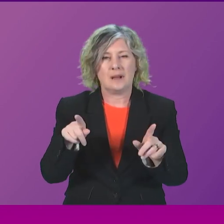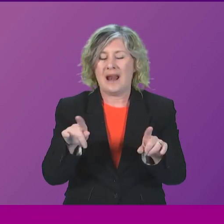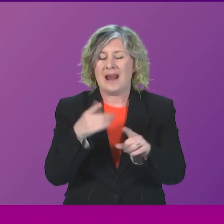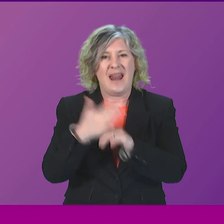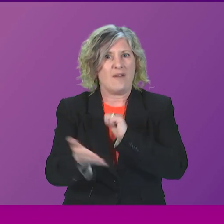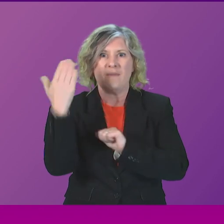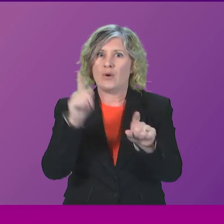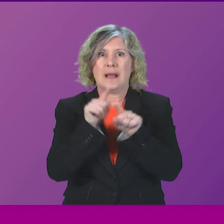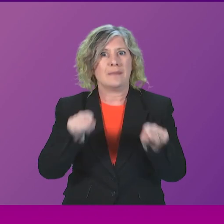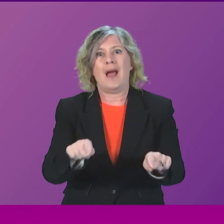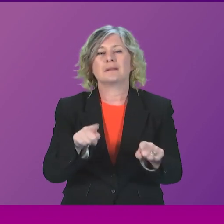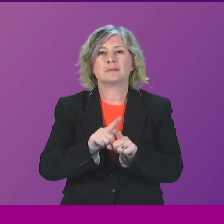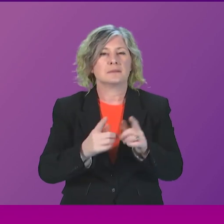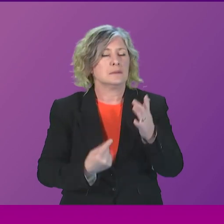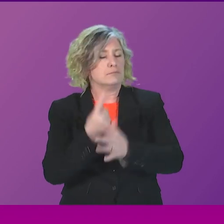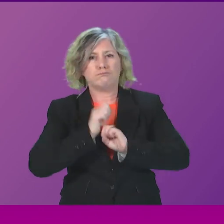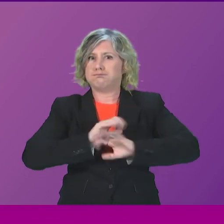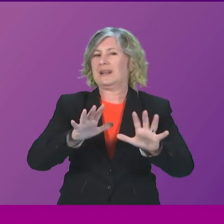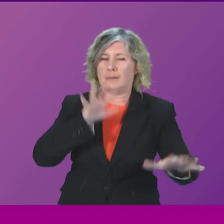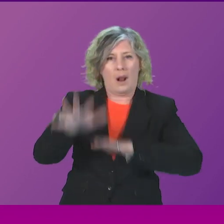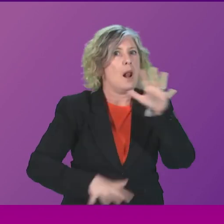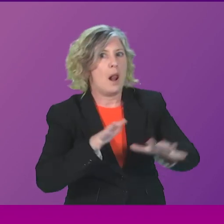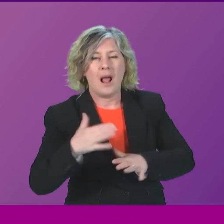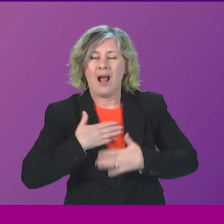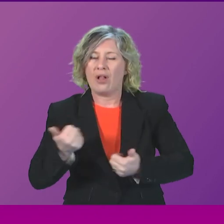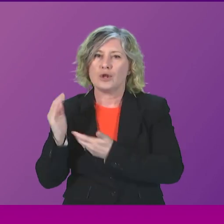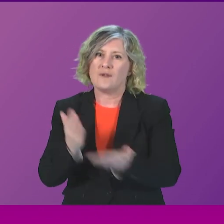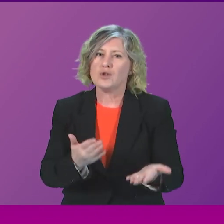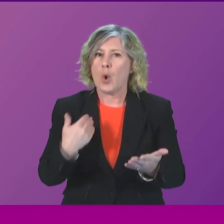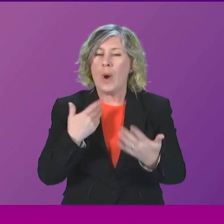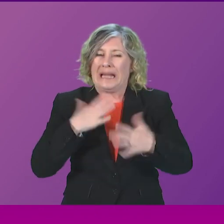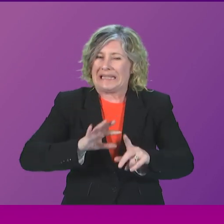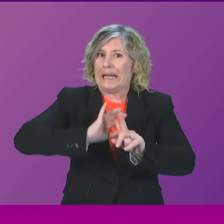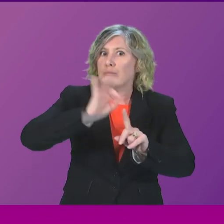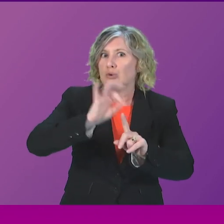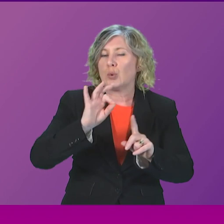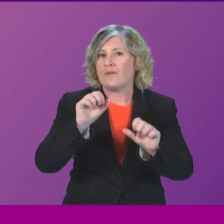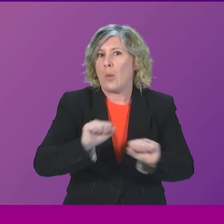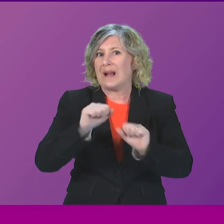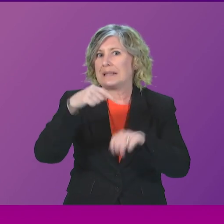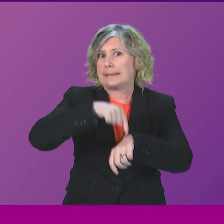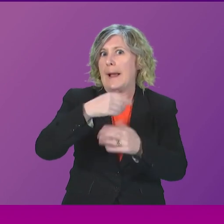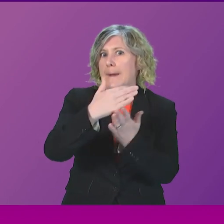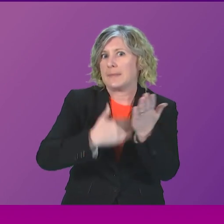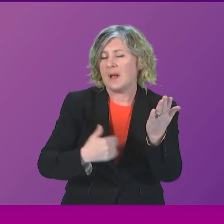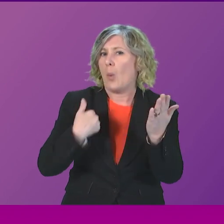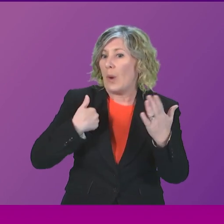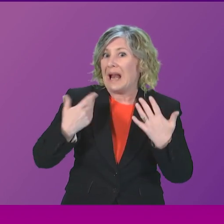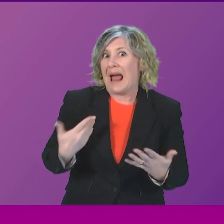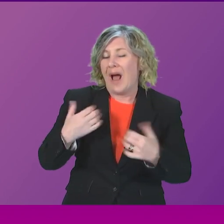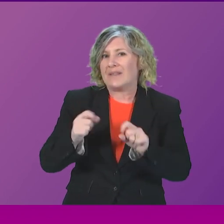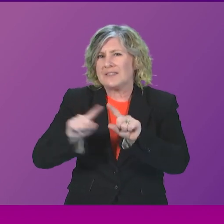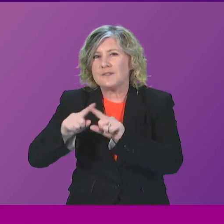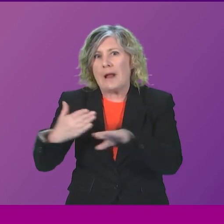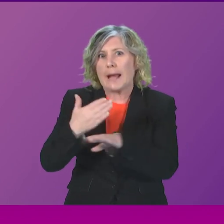we are doing to make improvements in terms of waiting times, I am more than happy to write to Foizal Chowdhury in detail about the many actions that we are taking.